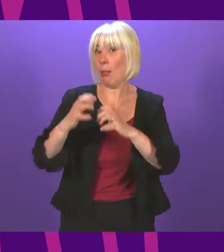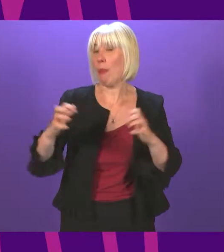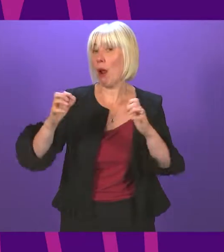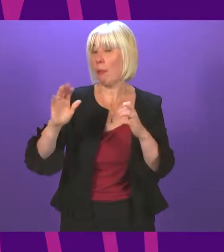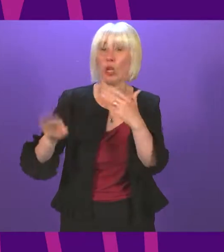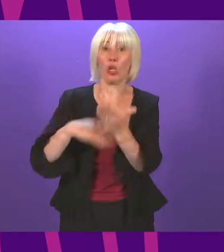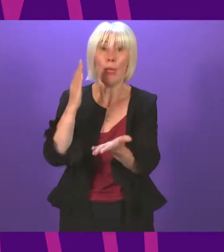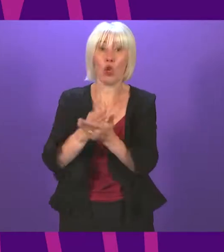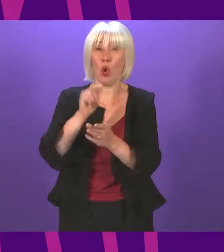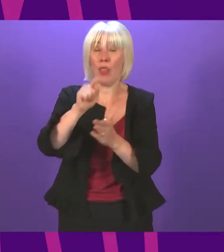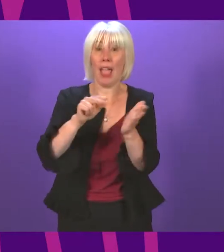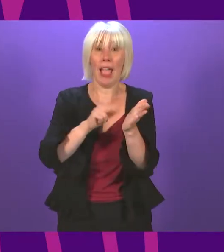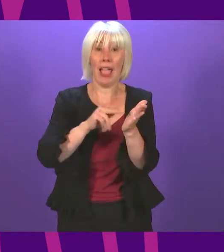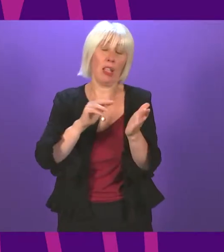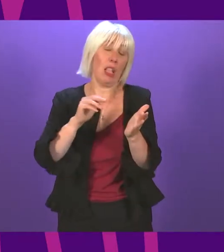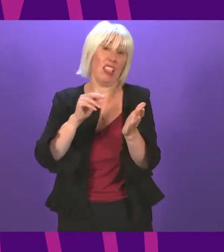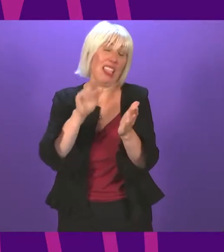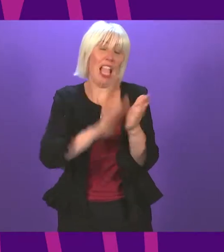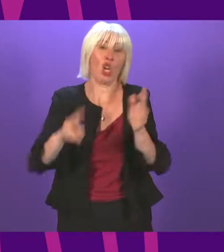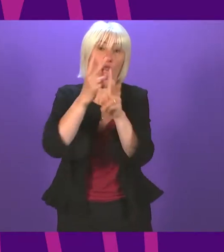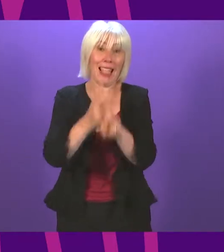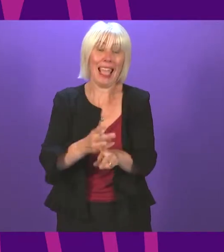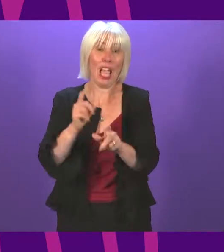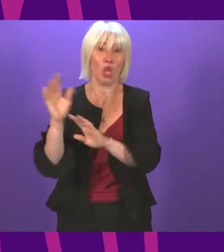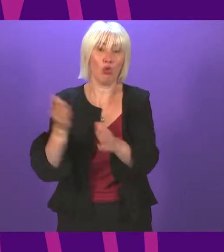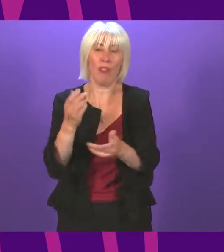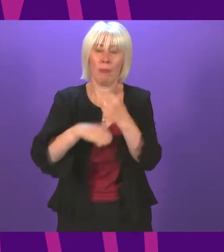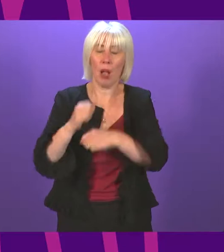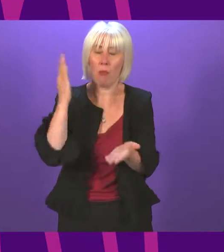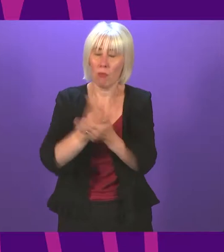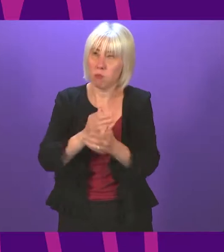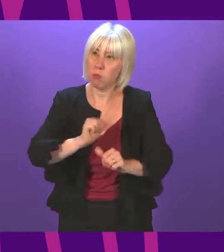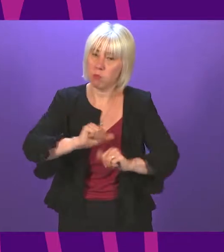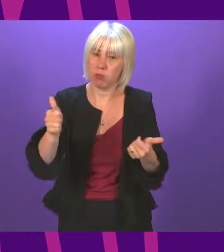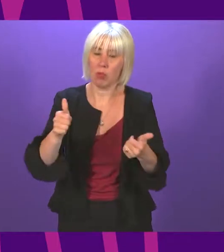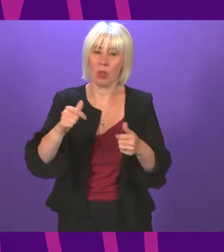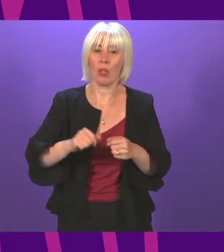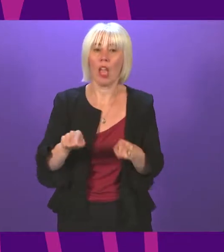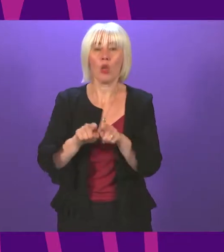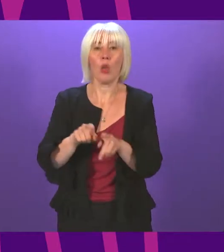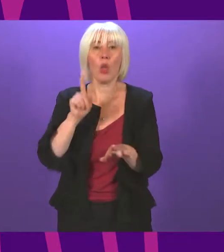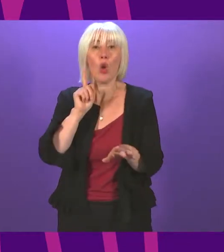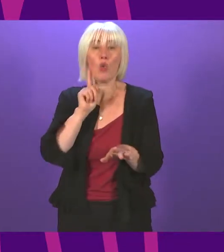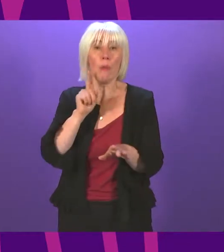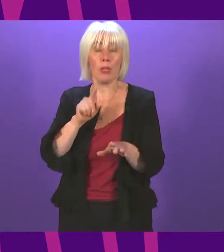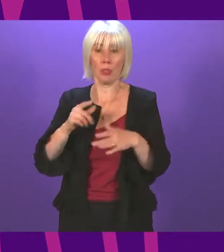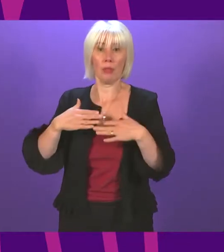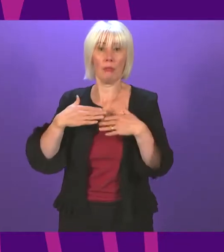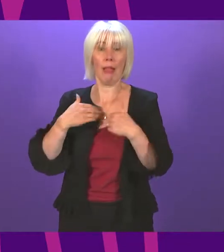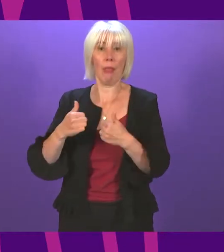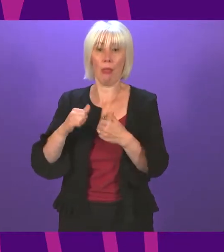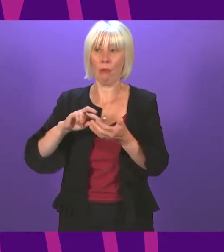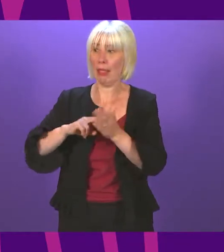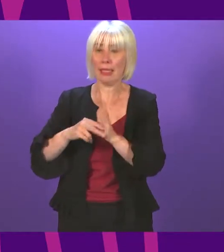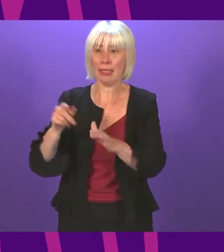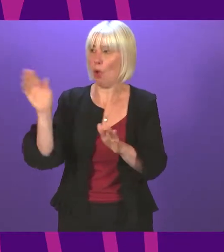as good a service as possible. I was also really pleased to hear about the Women's Health Plan to tackle those inherent inequalities